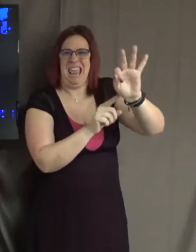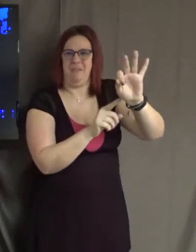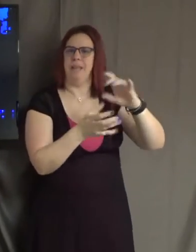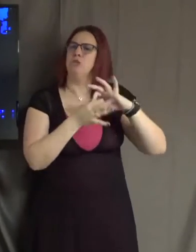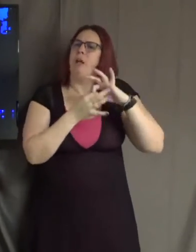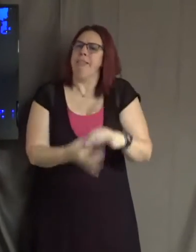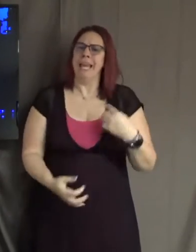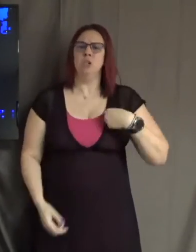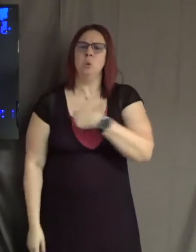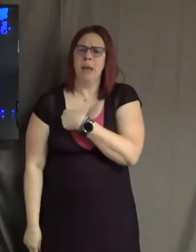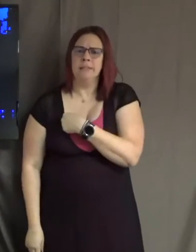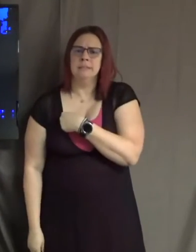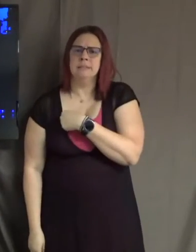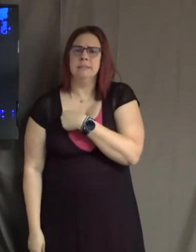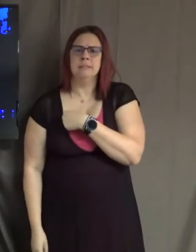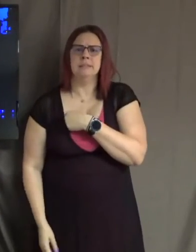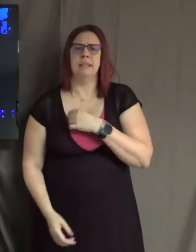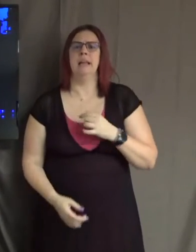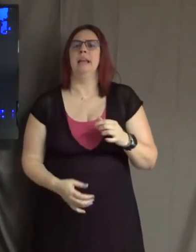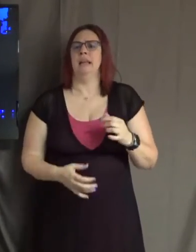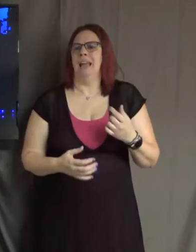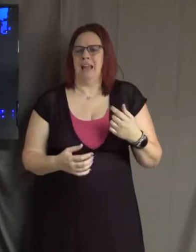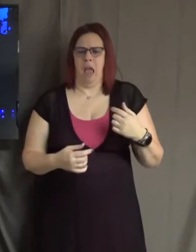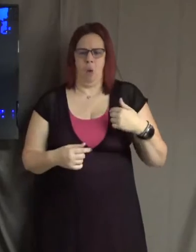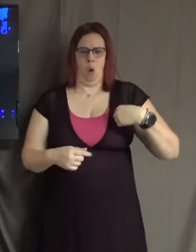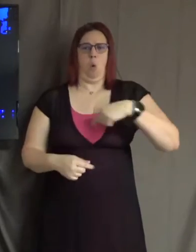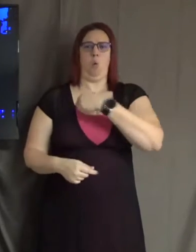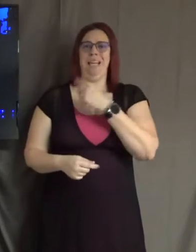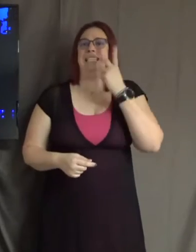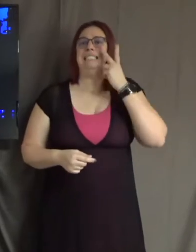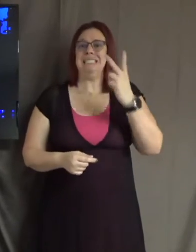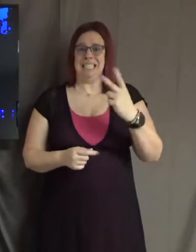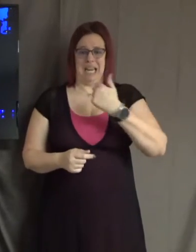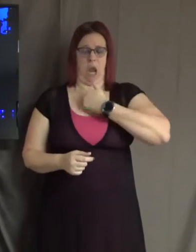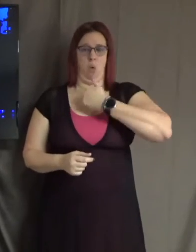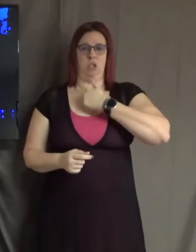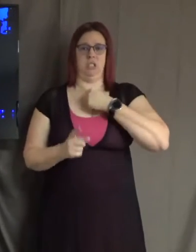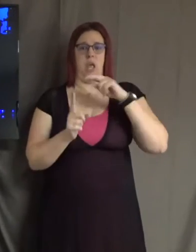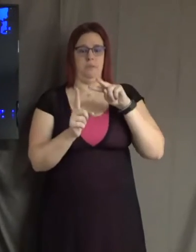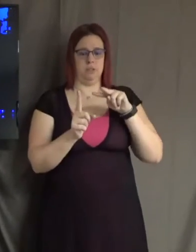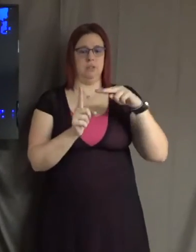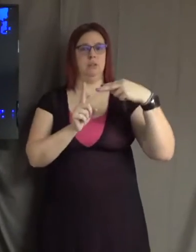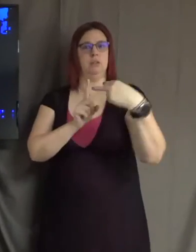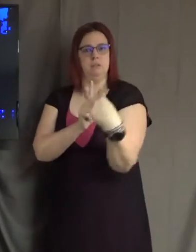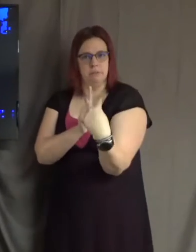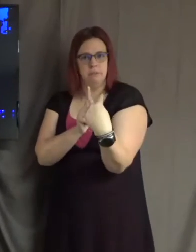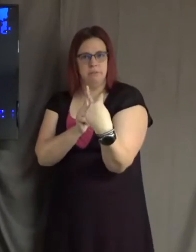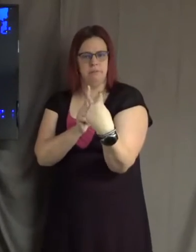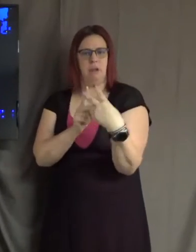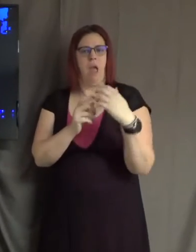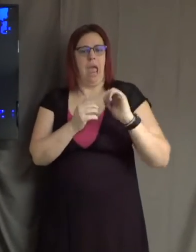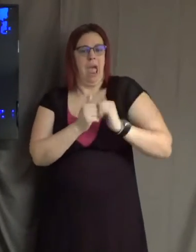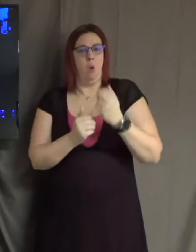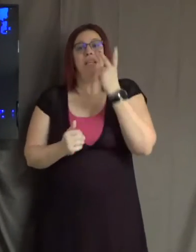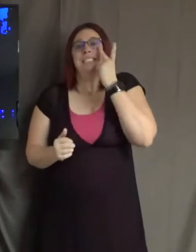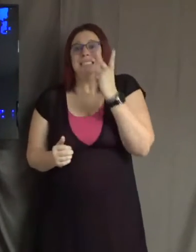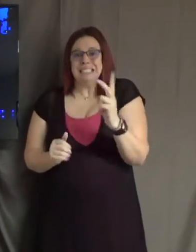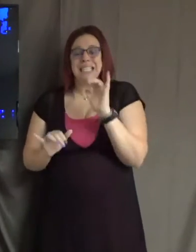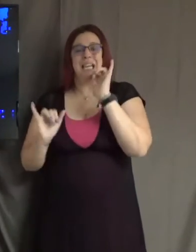related to how we see ourselves in an idyllic form. It's sometimes related to how we see the mistakes that we've made and we want to prevent